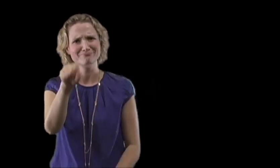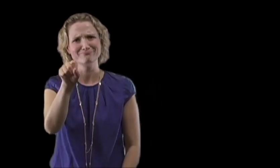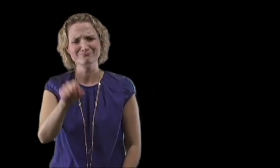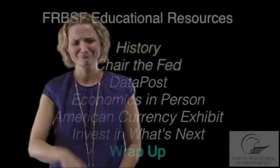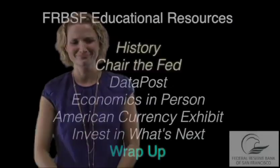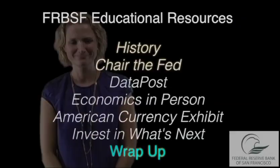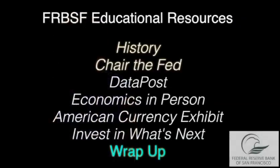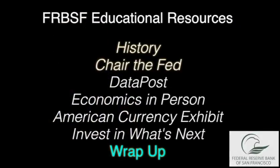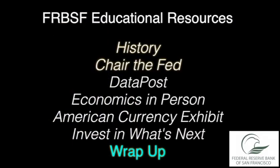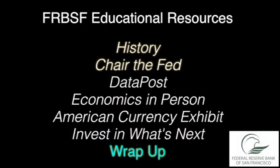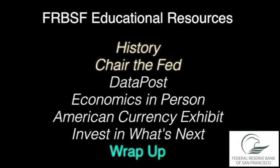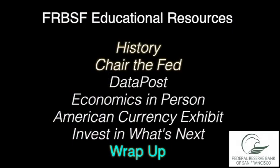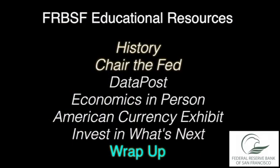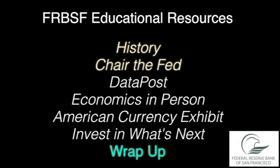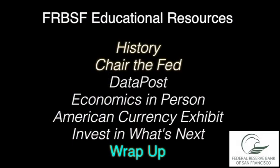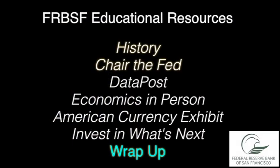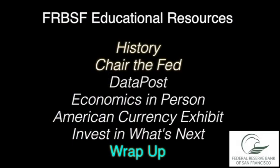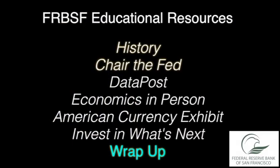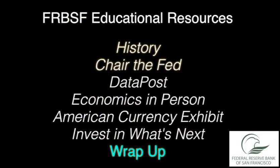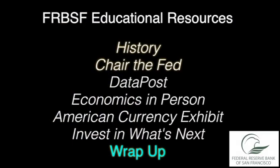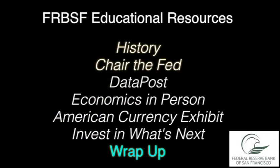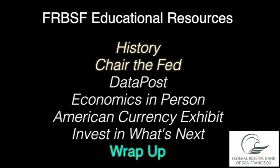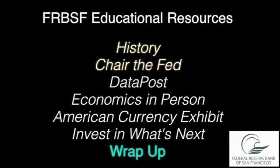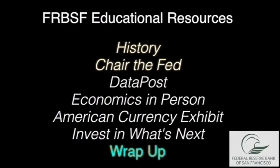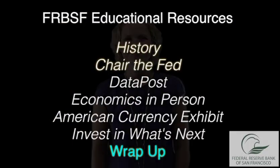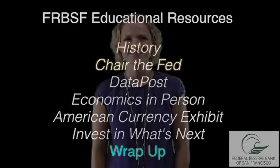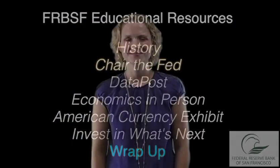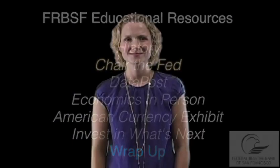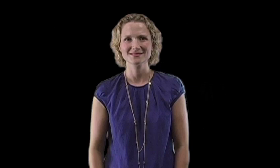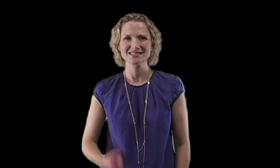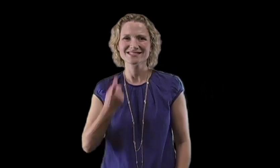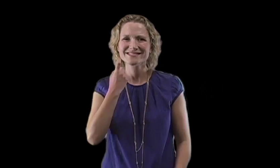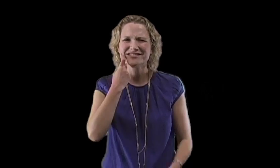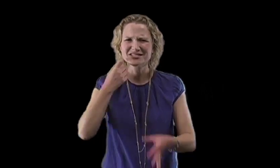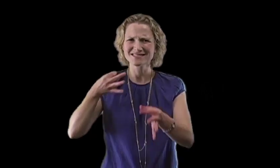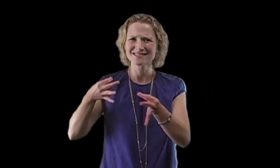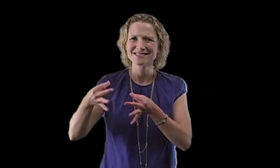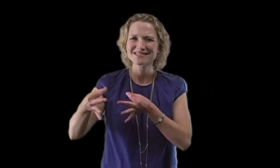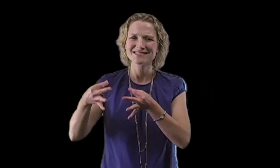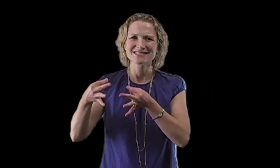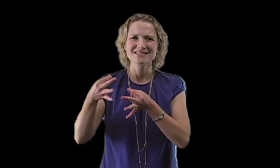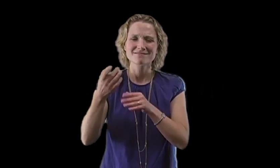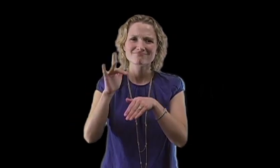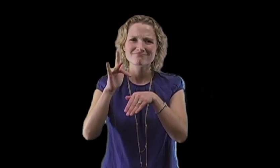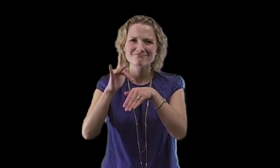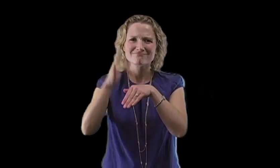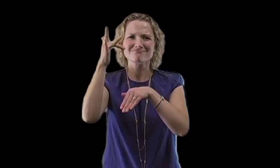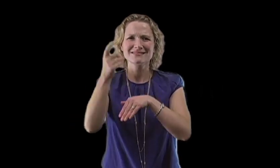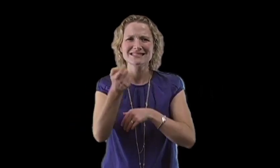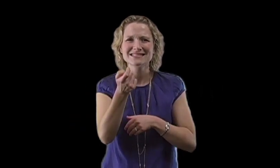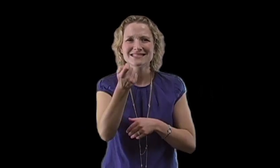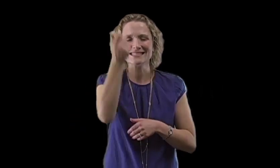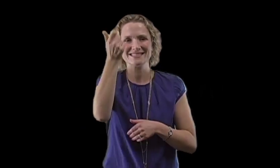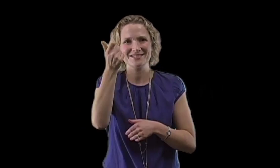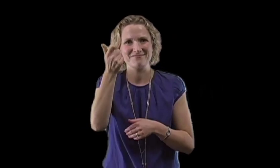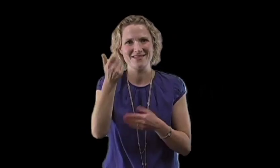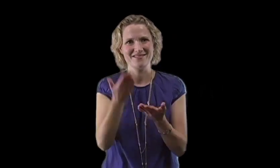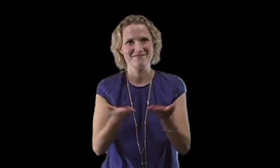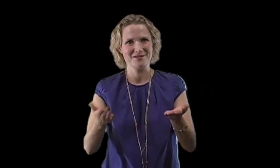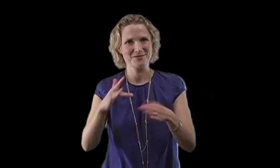started now I just explained and touched on a